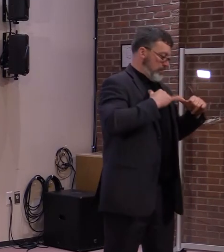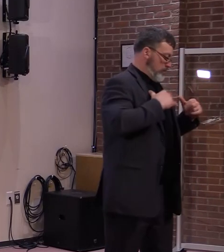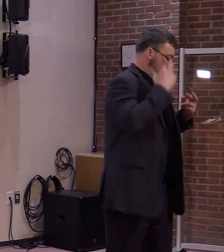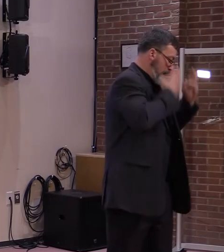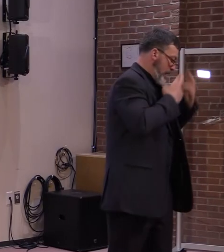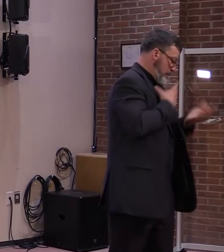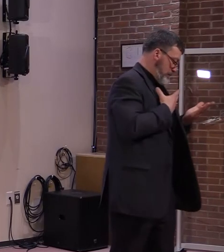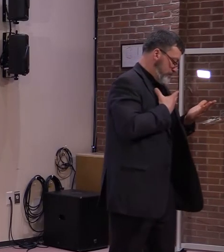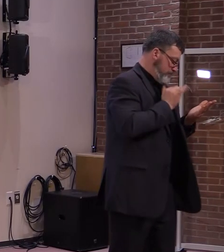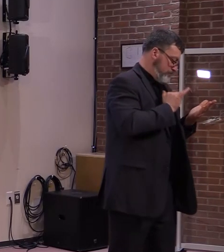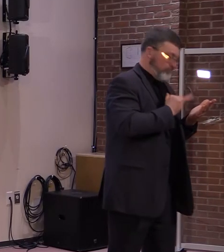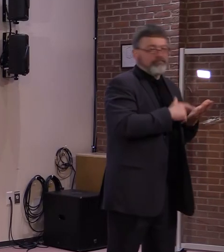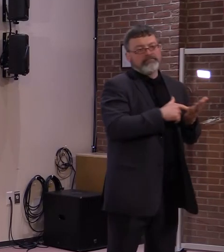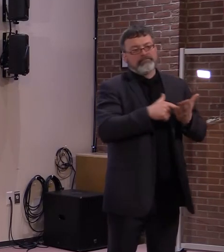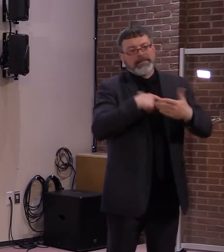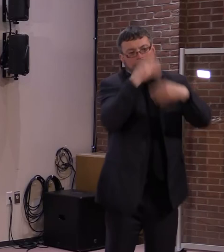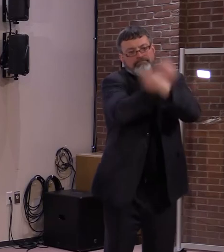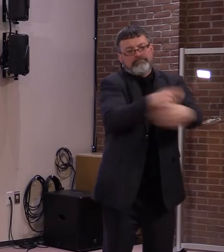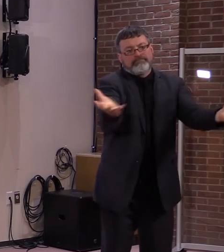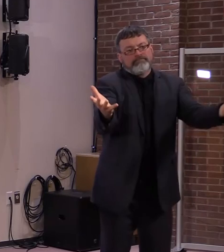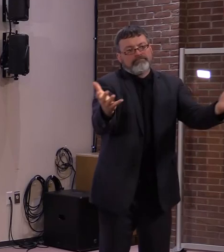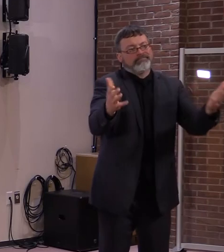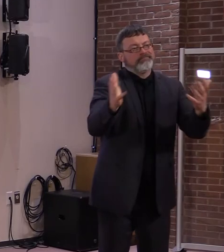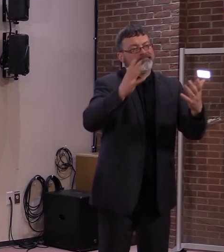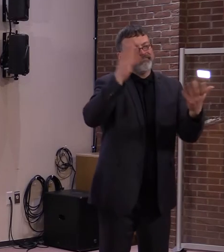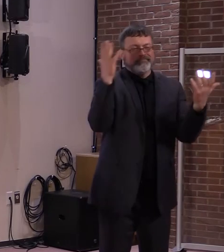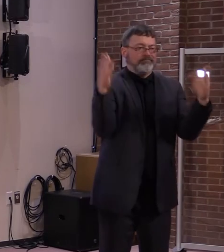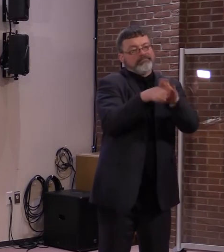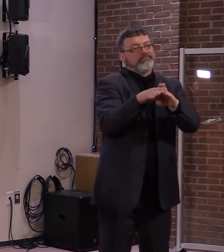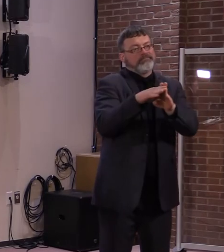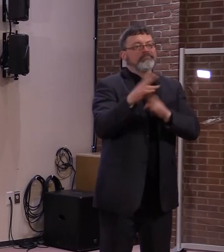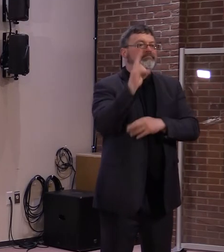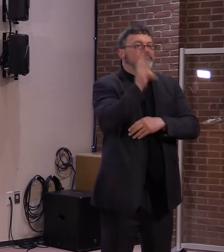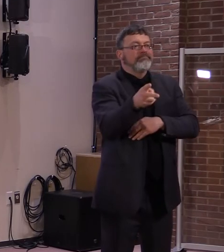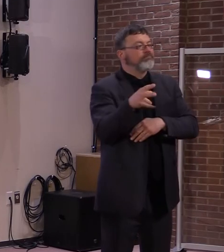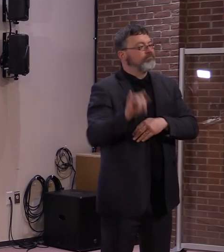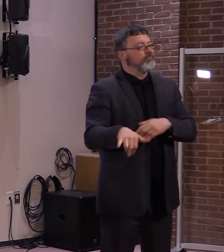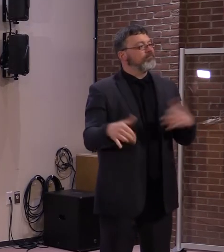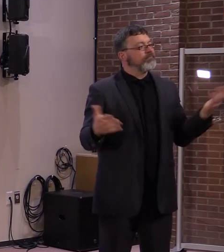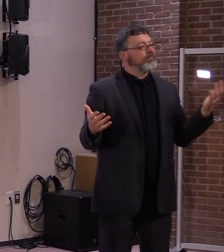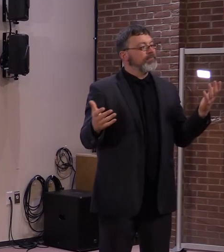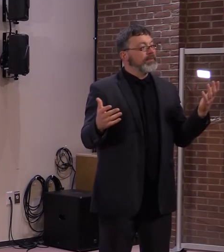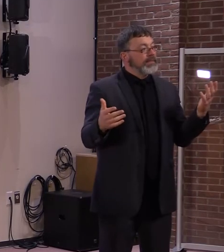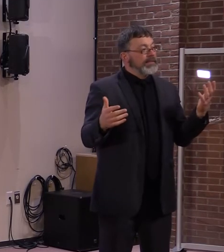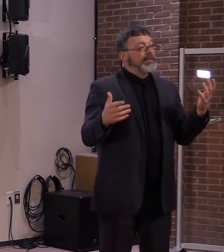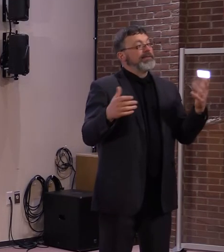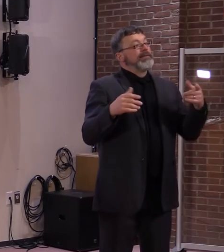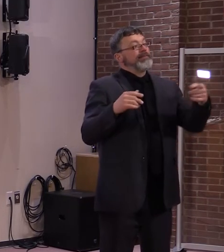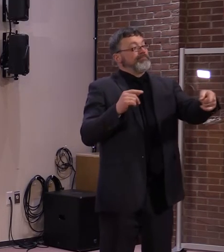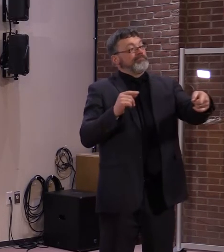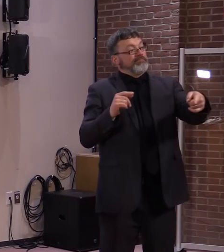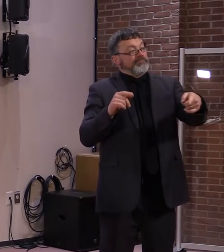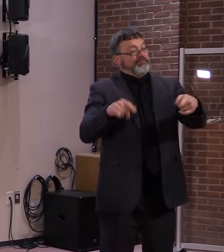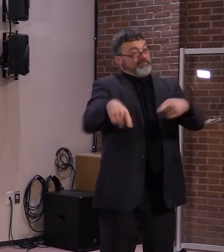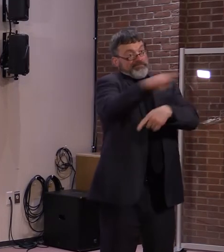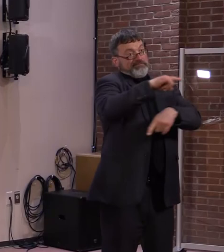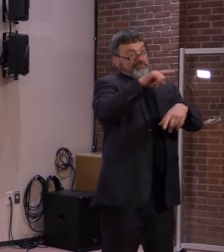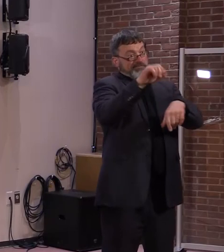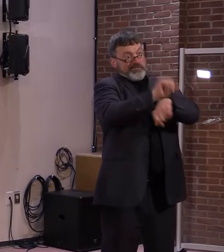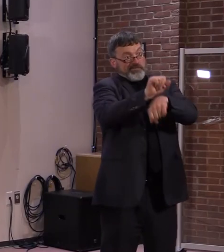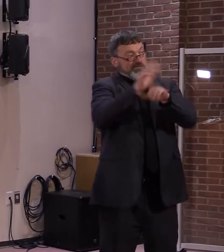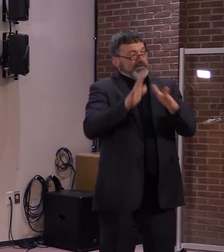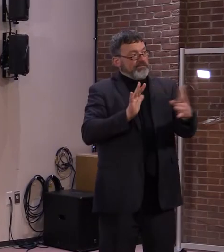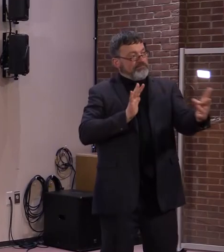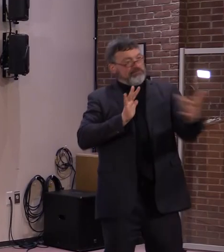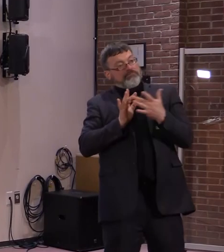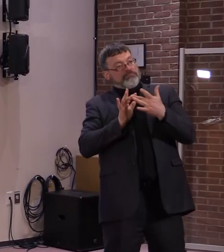also be opportunities for us to assist the company, you know, and helping them get over whatever hurdle or struggle they are